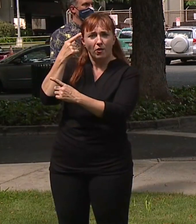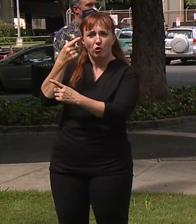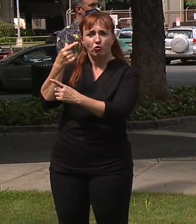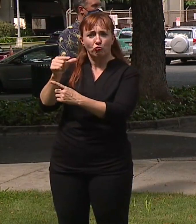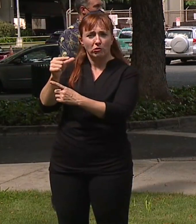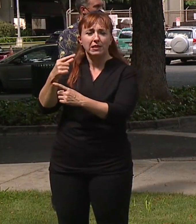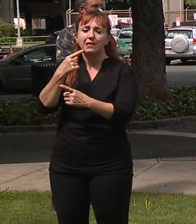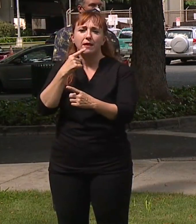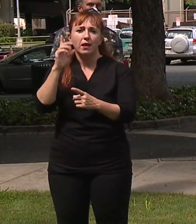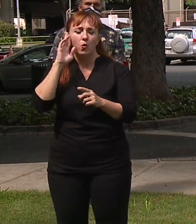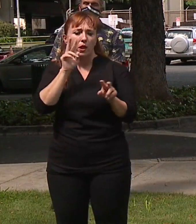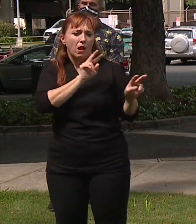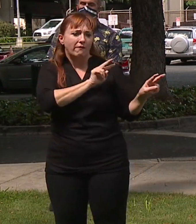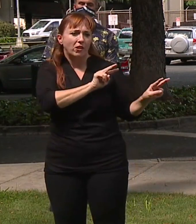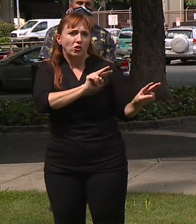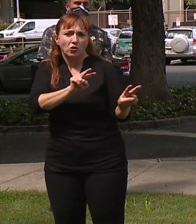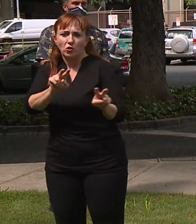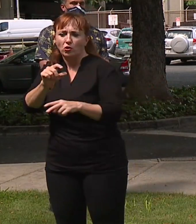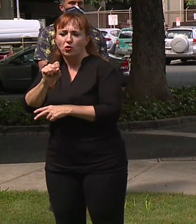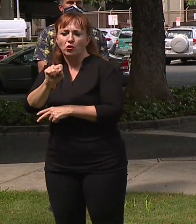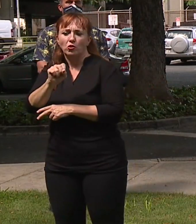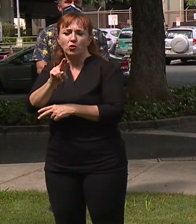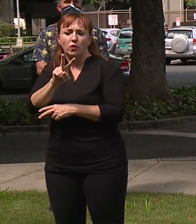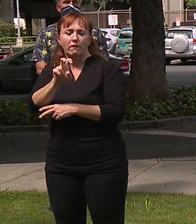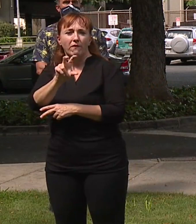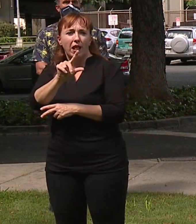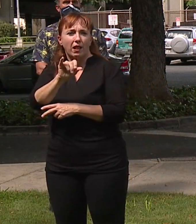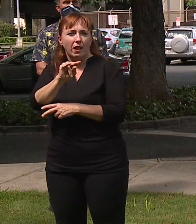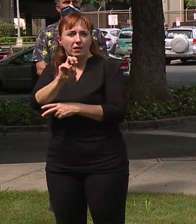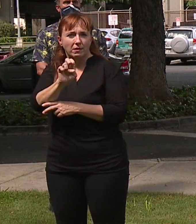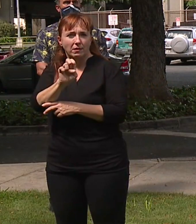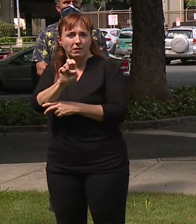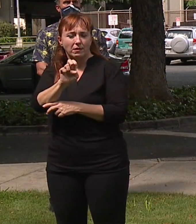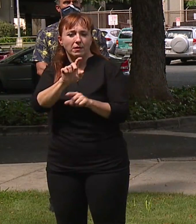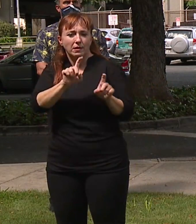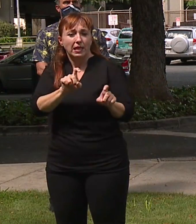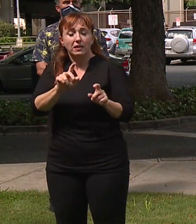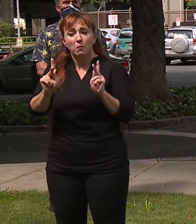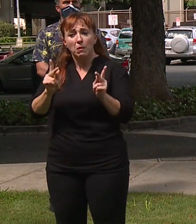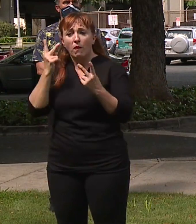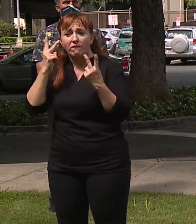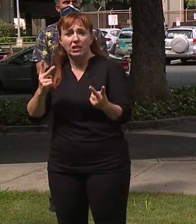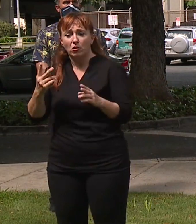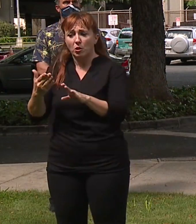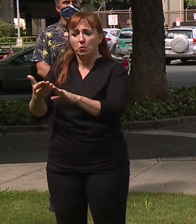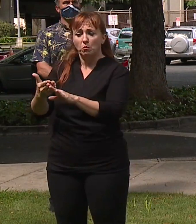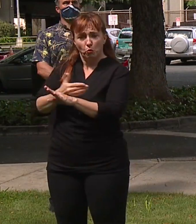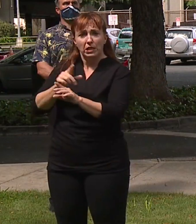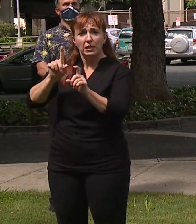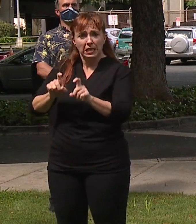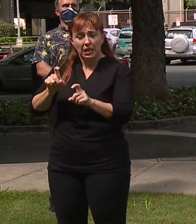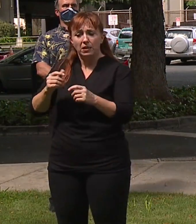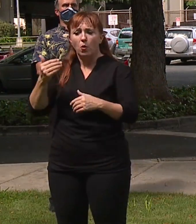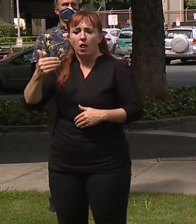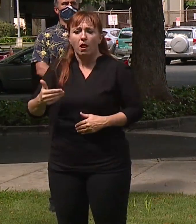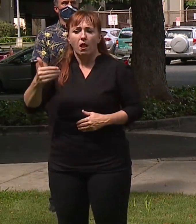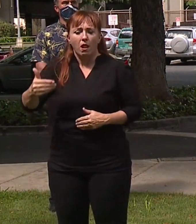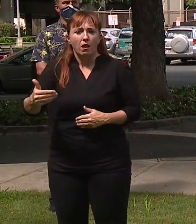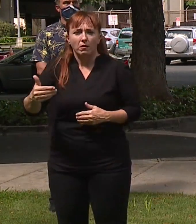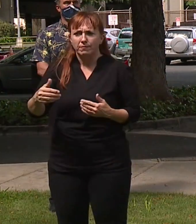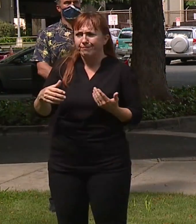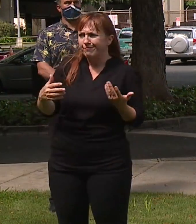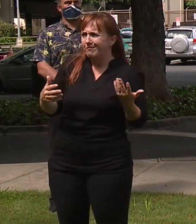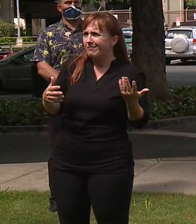where they will test approximately 700 visitors who have been pre-tested on a regular basis. I don't know,